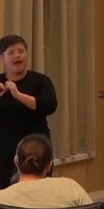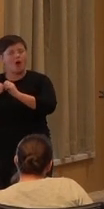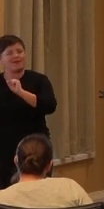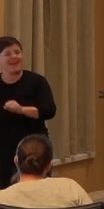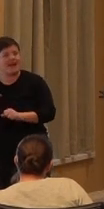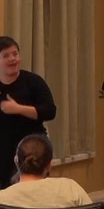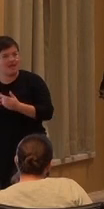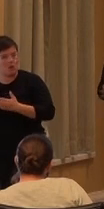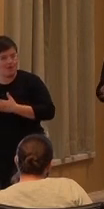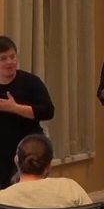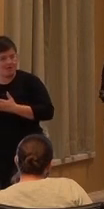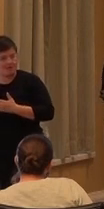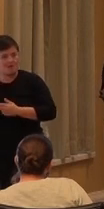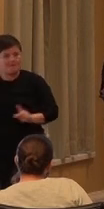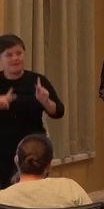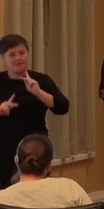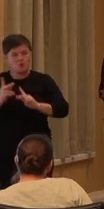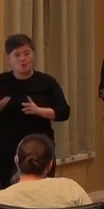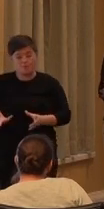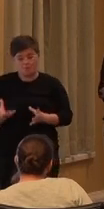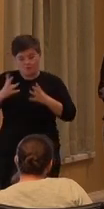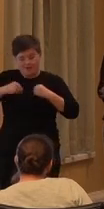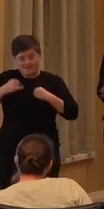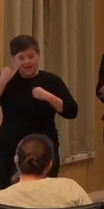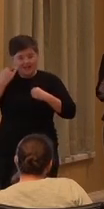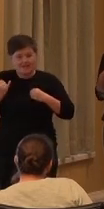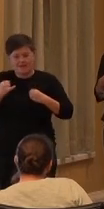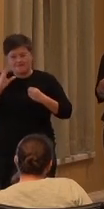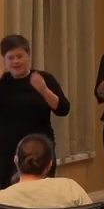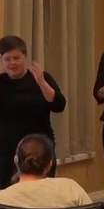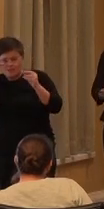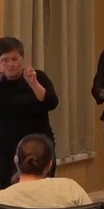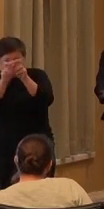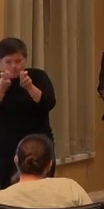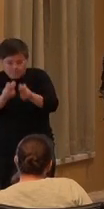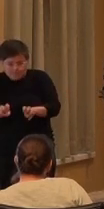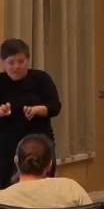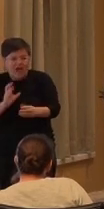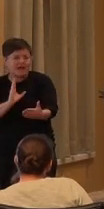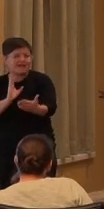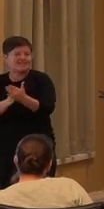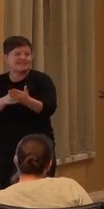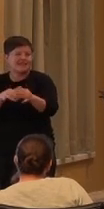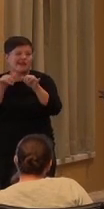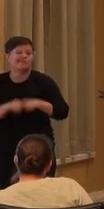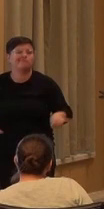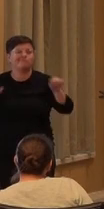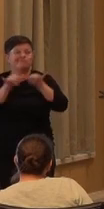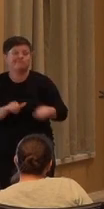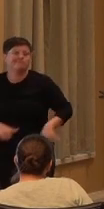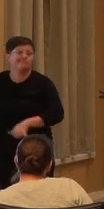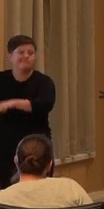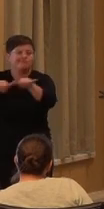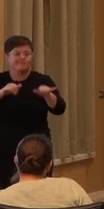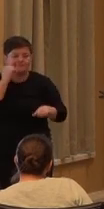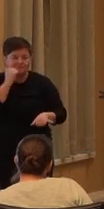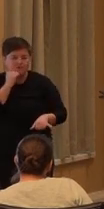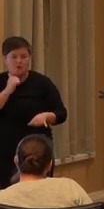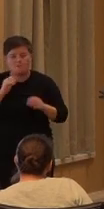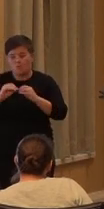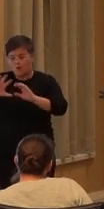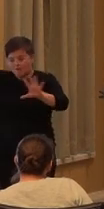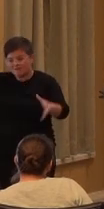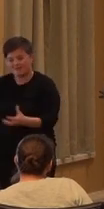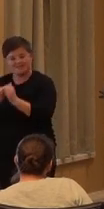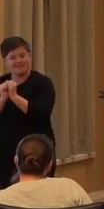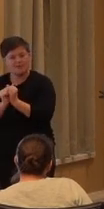Thinkers who embrace those notions of criticality against the status quo work together toward greater understanding of the complex